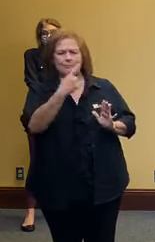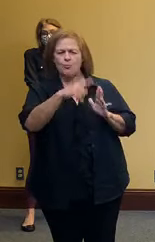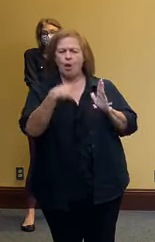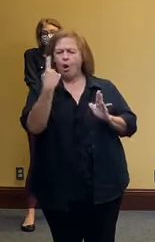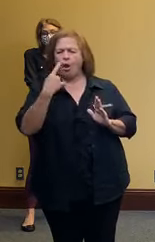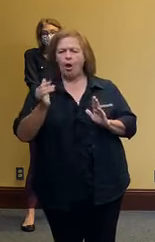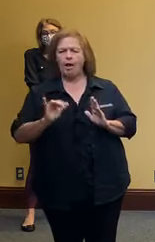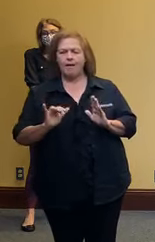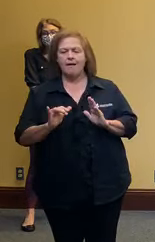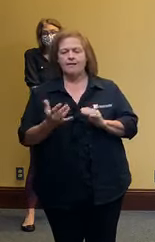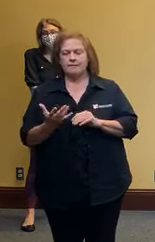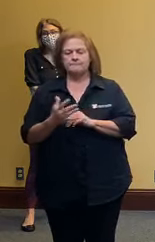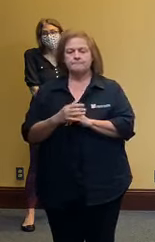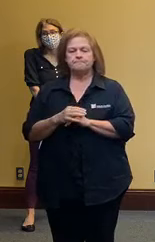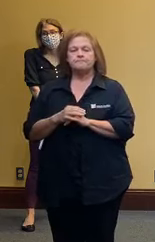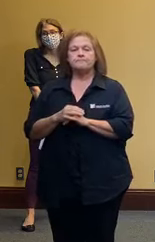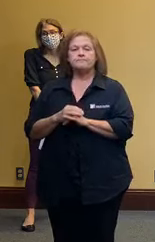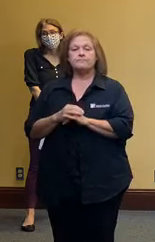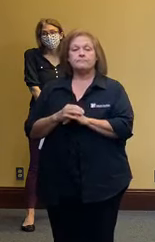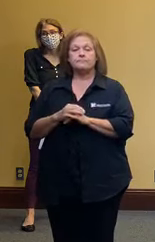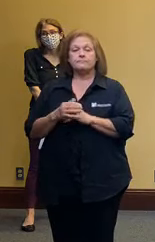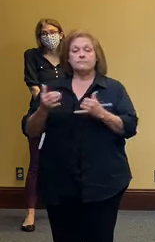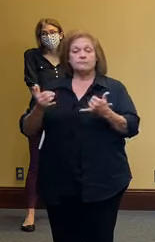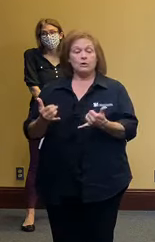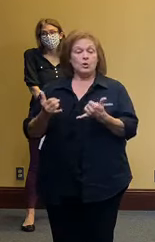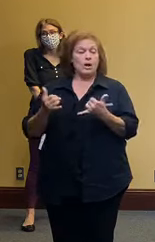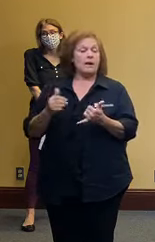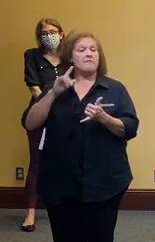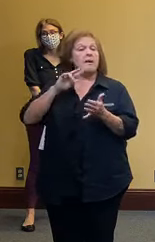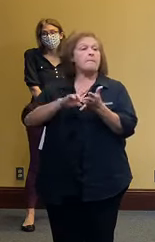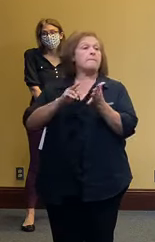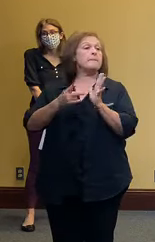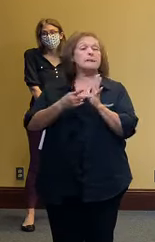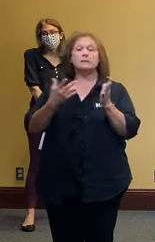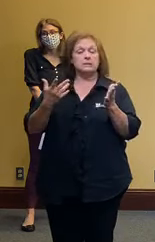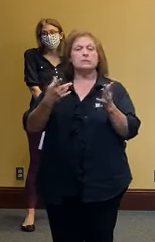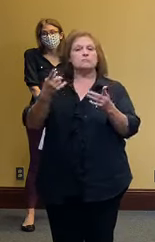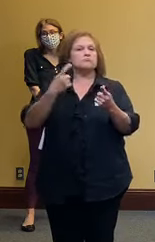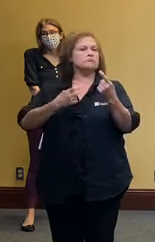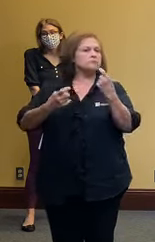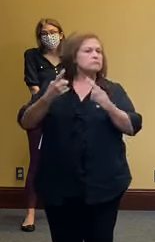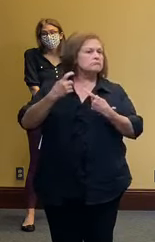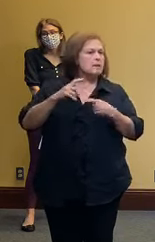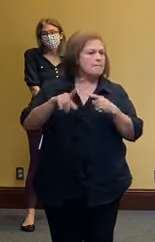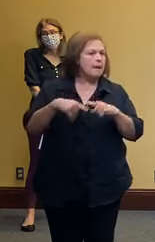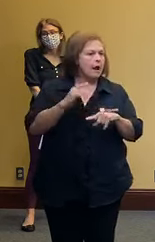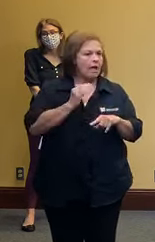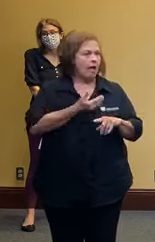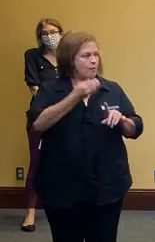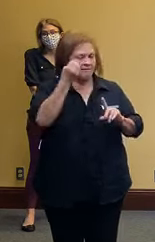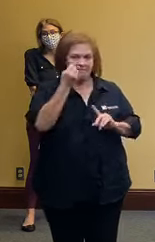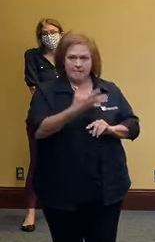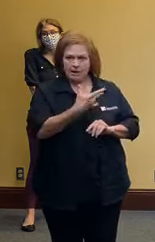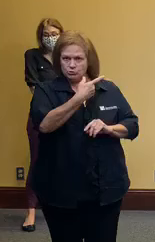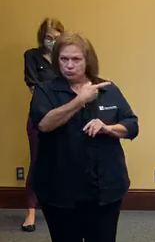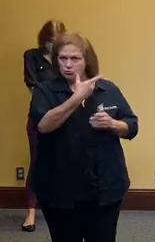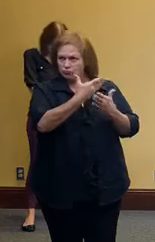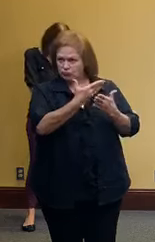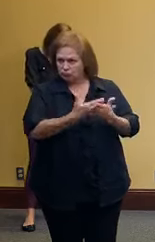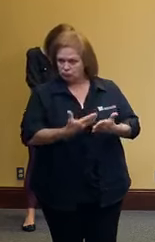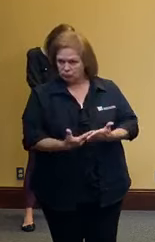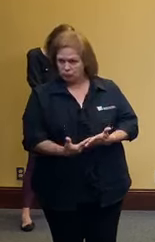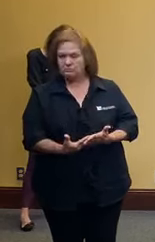from dr vegno uh today's update is meant uh to answer your questions about the data uh we are using